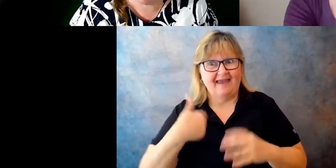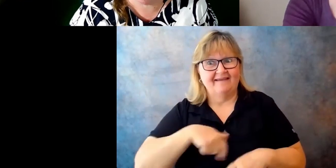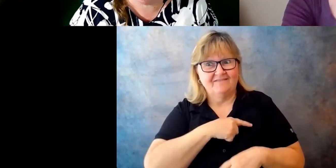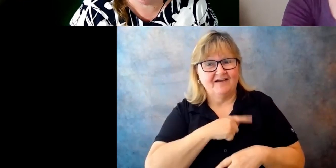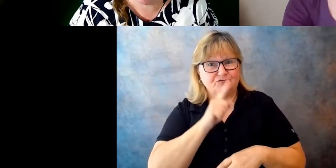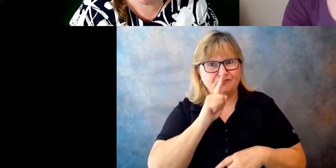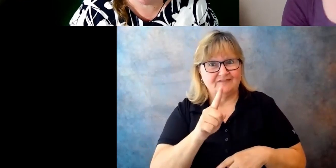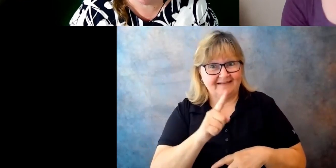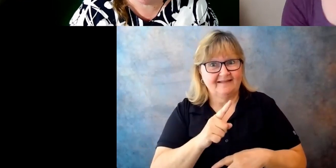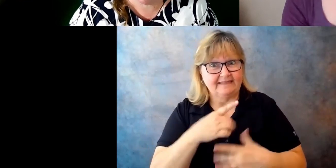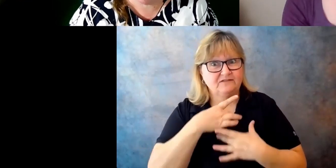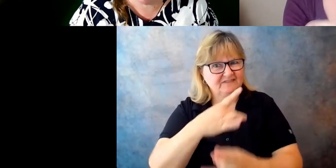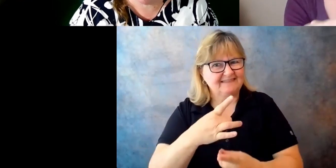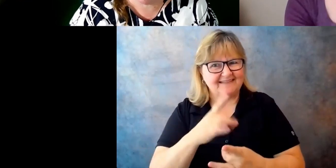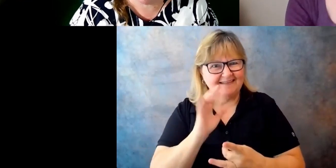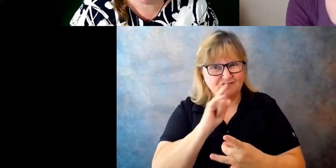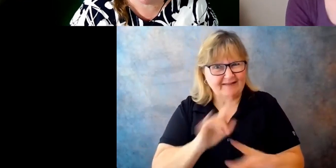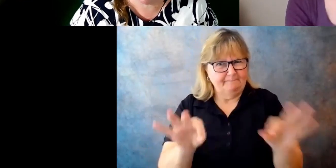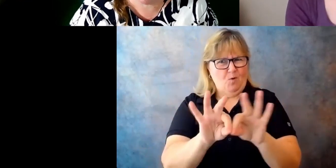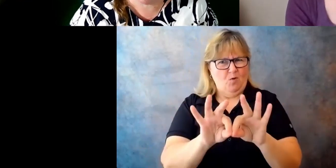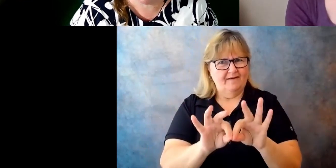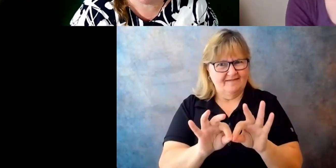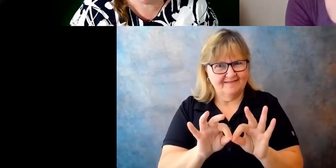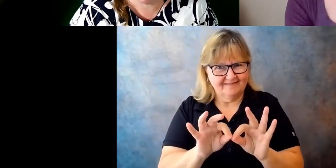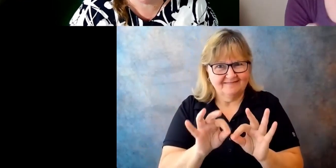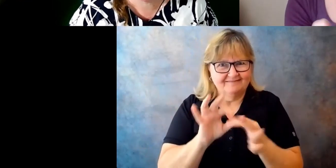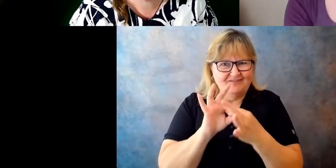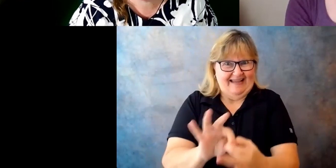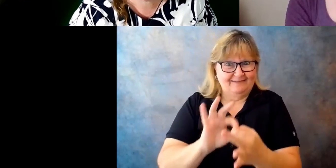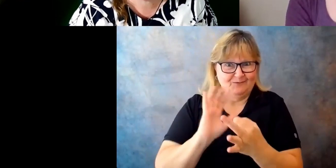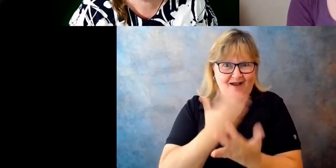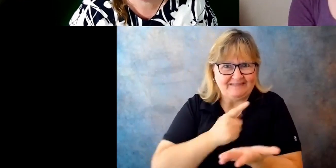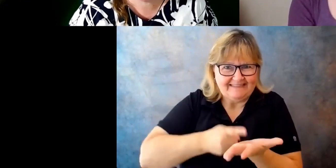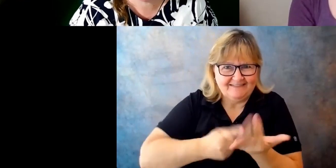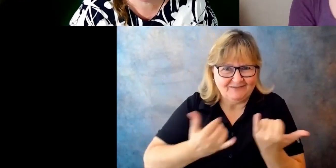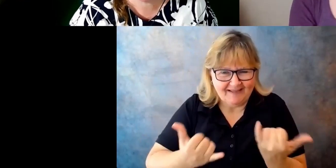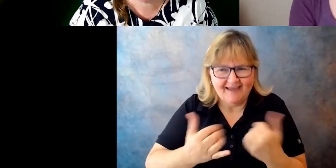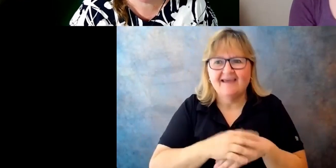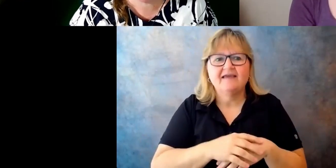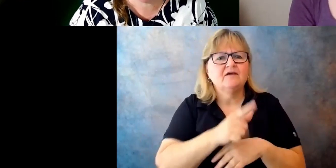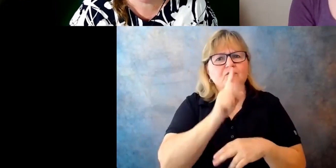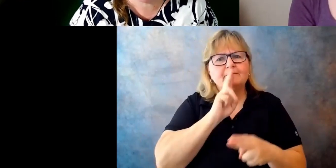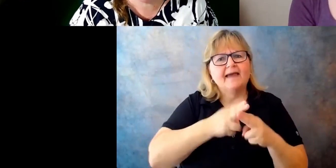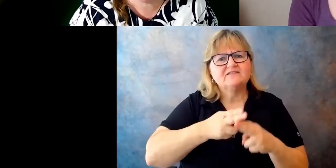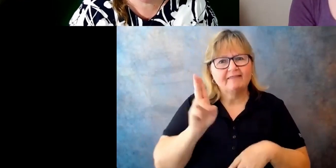germane to all the discussions we are eager to have with you today. You mentioned in the history